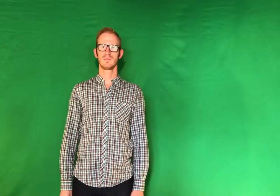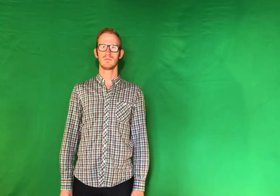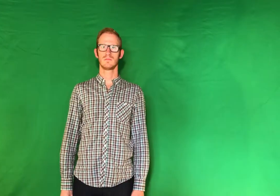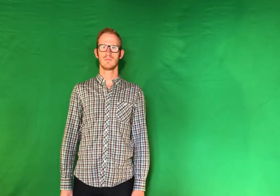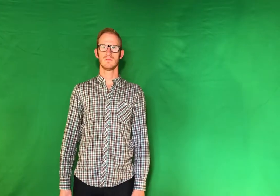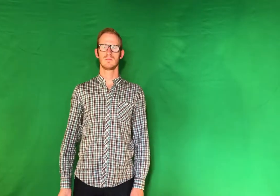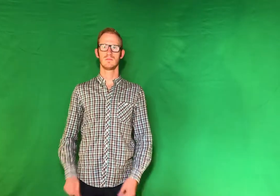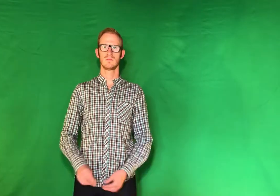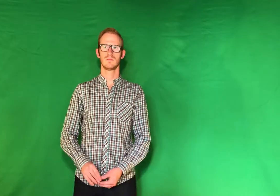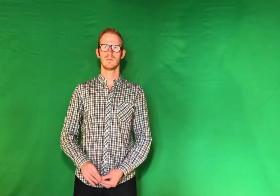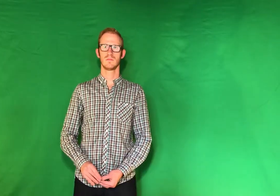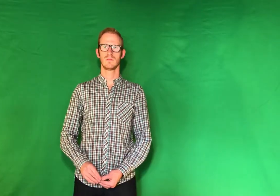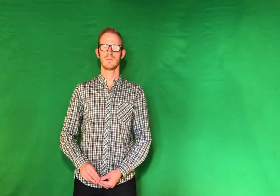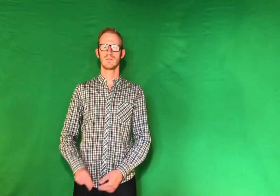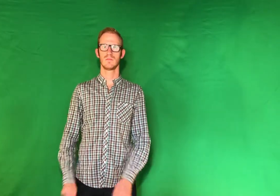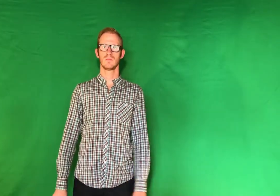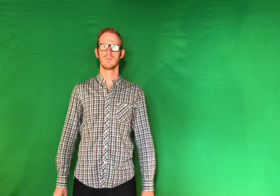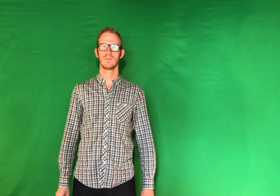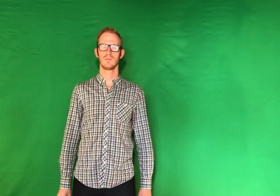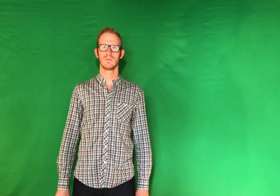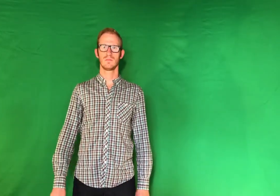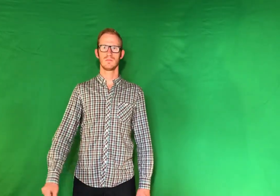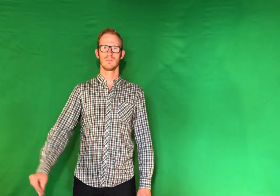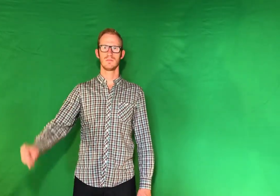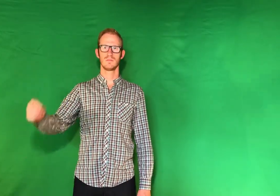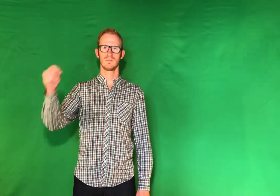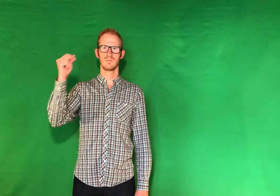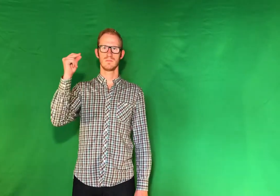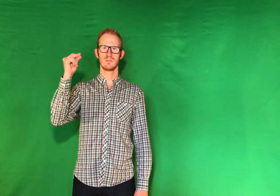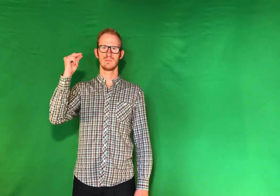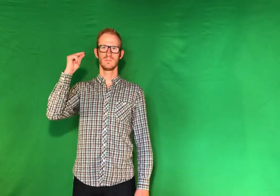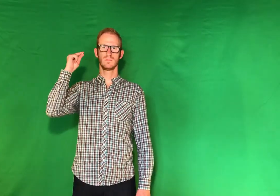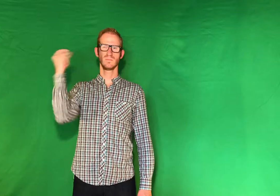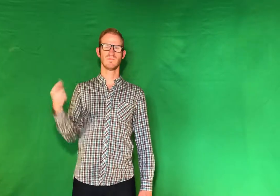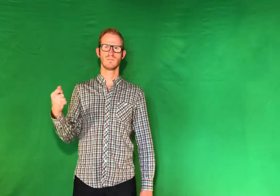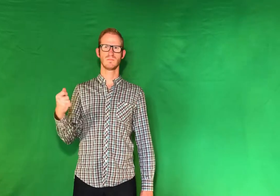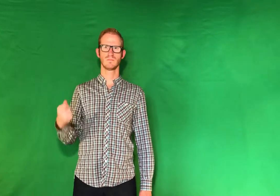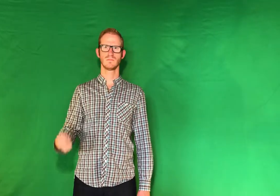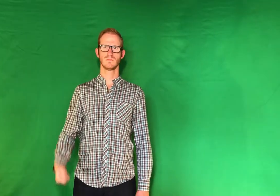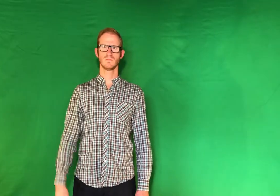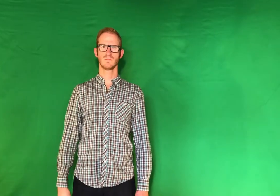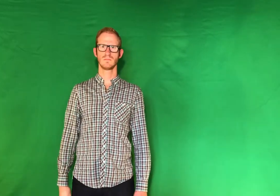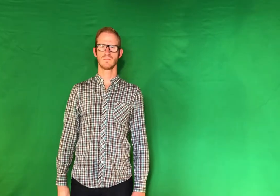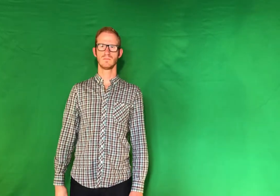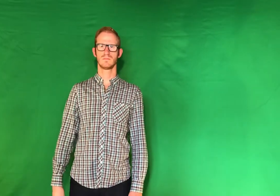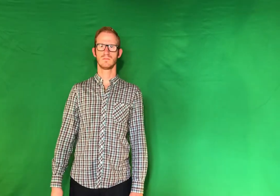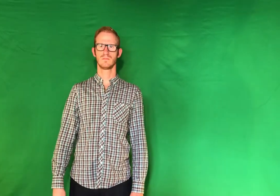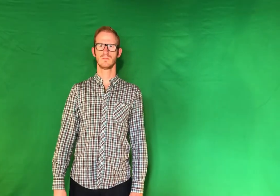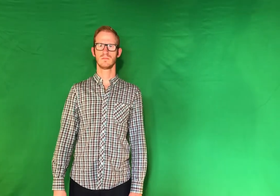I'm going to see found out I'll go ahead and what's going on in here.